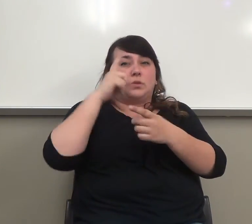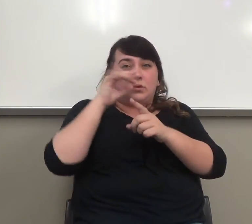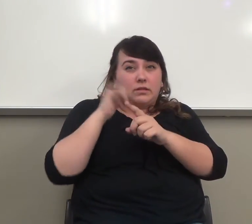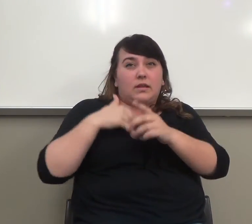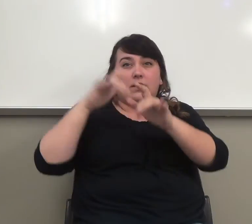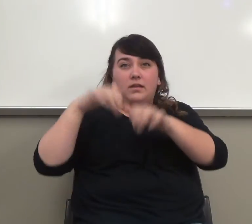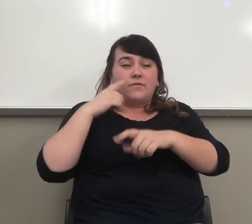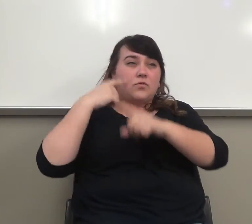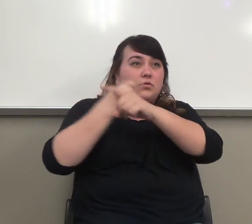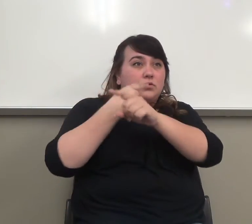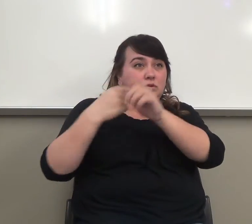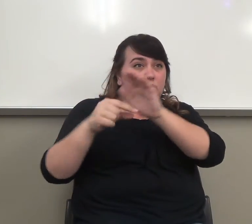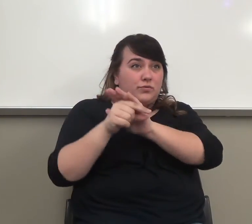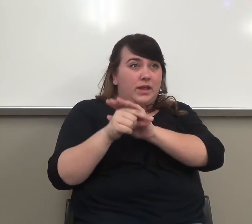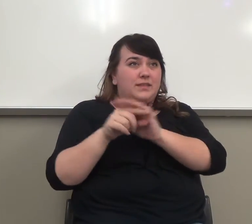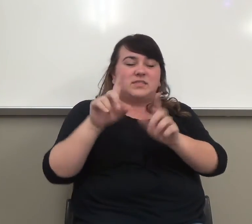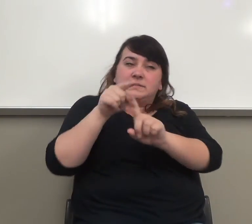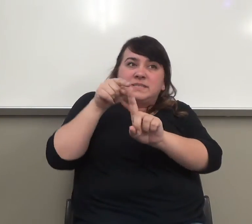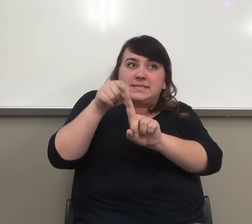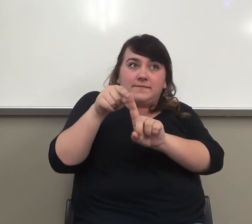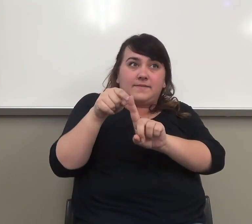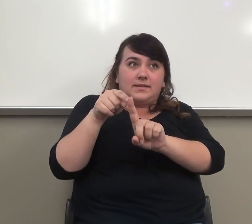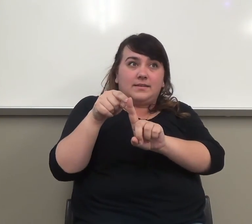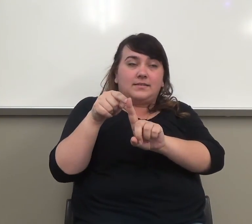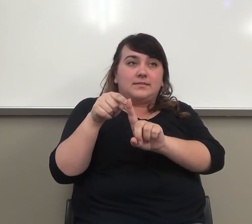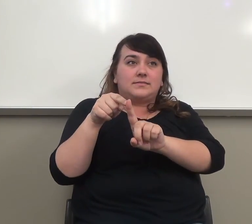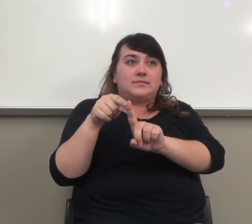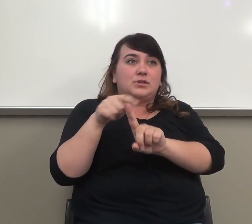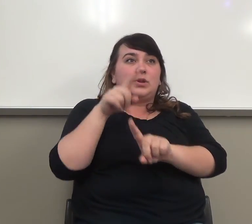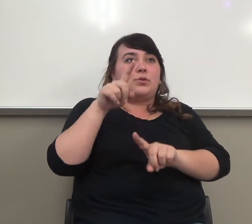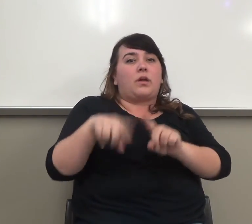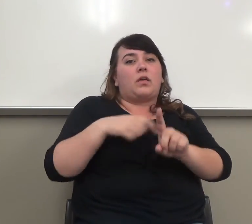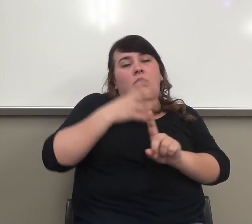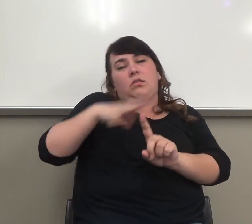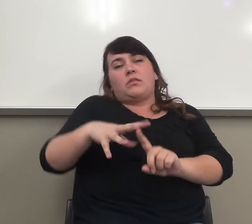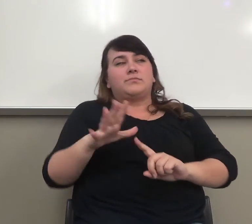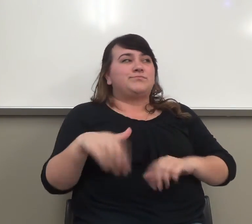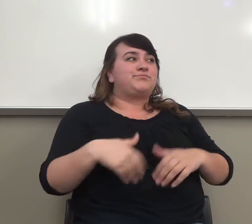specific, they will walk through this, and look